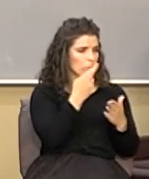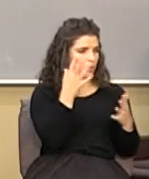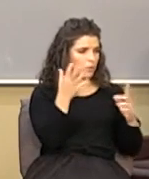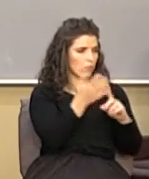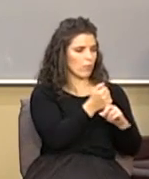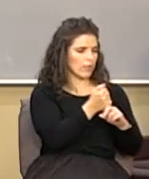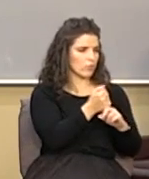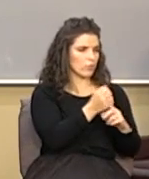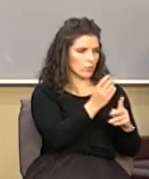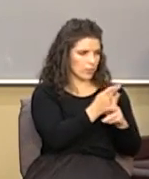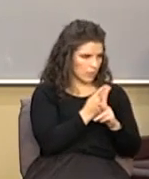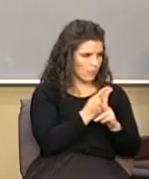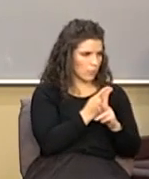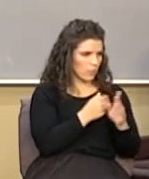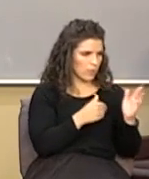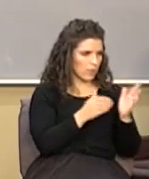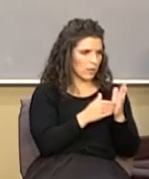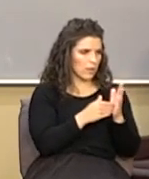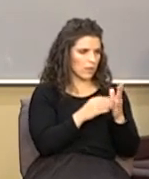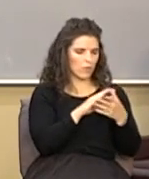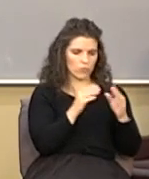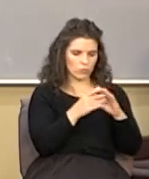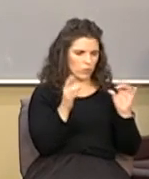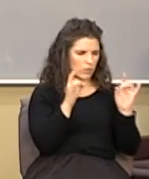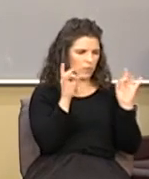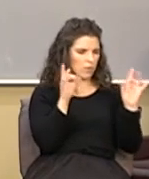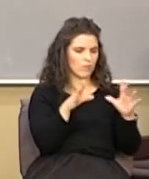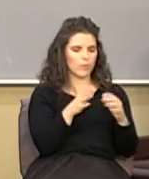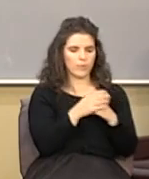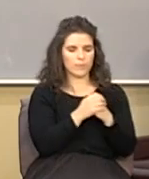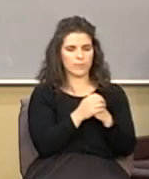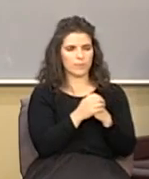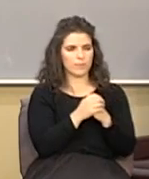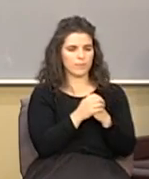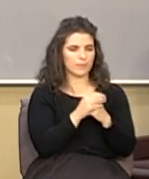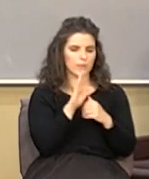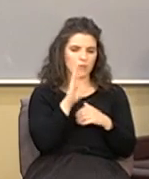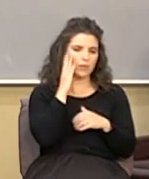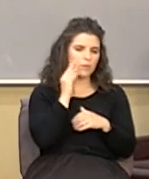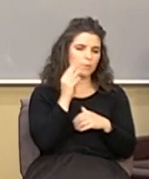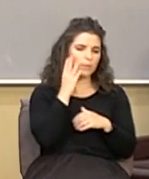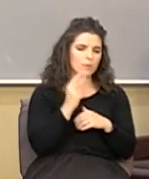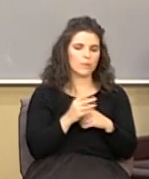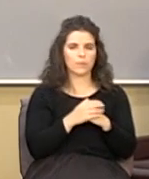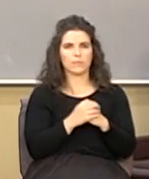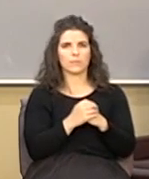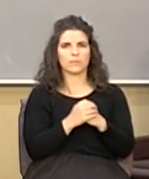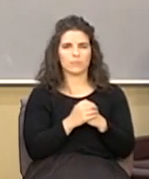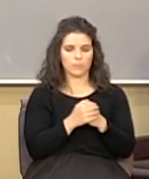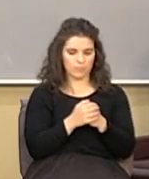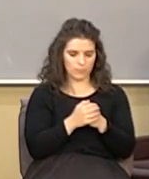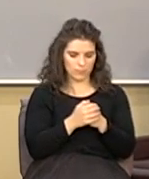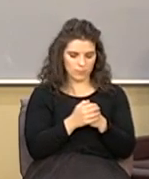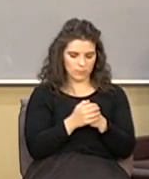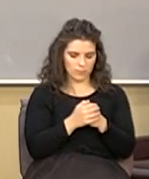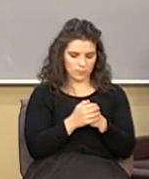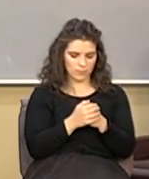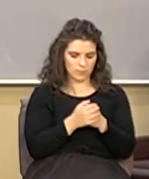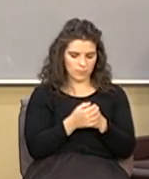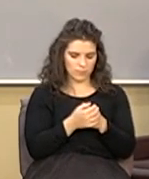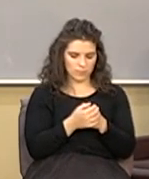you keep you and the story is horrendous and it's his experience and listen